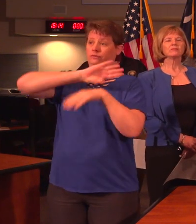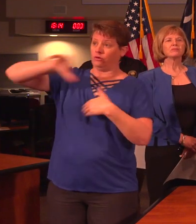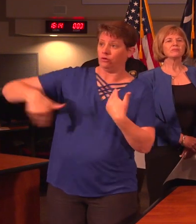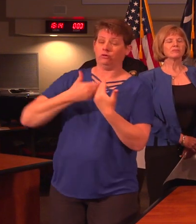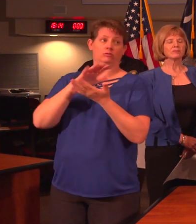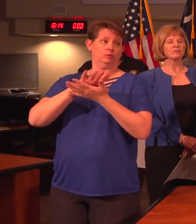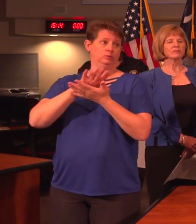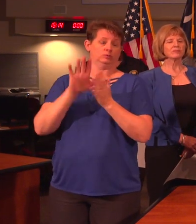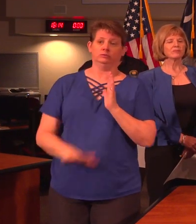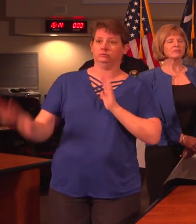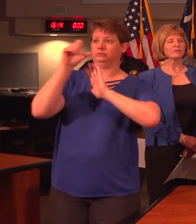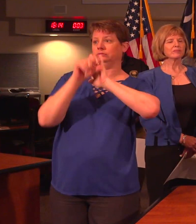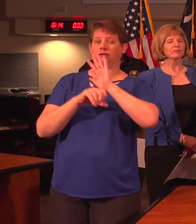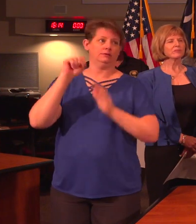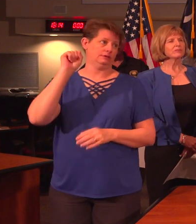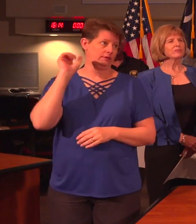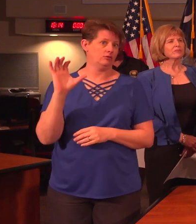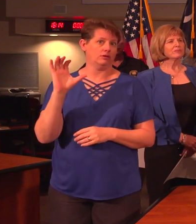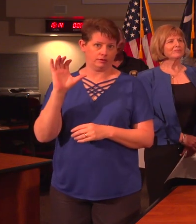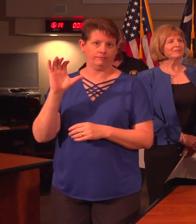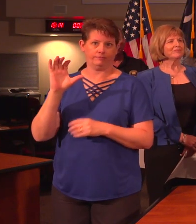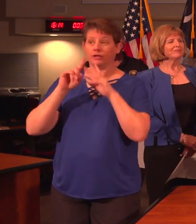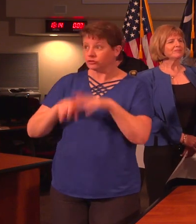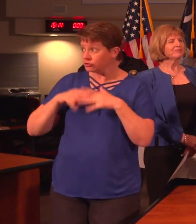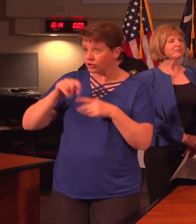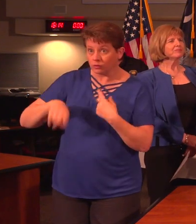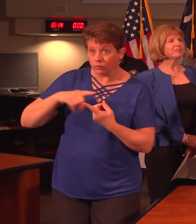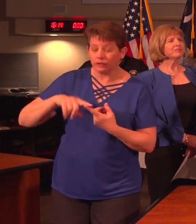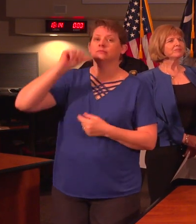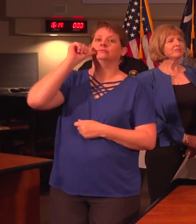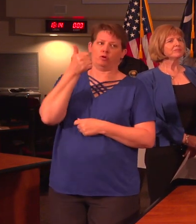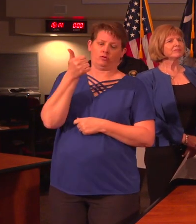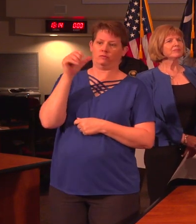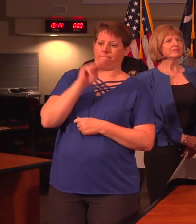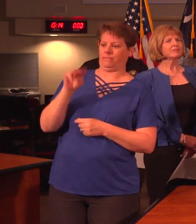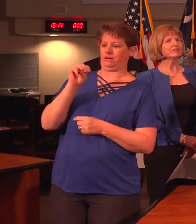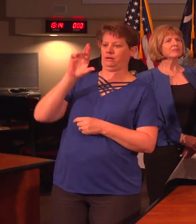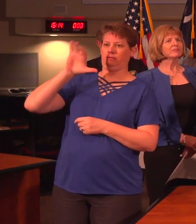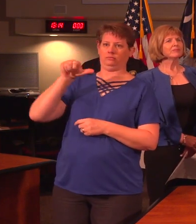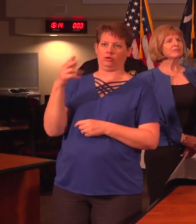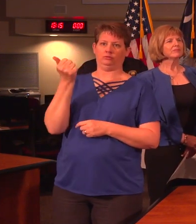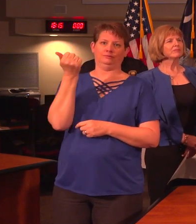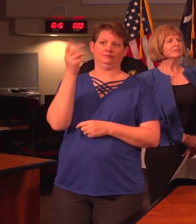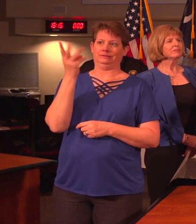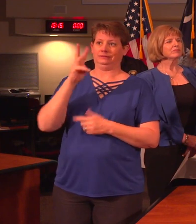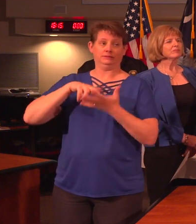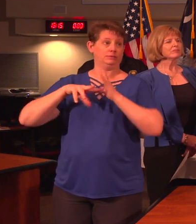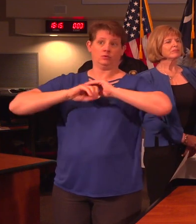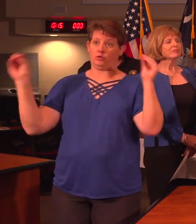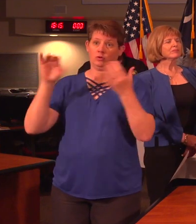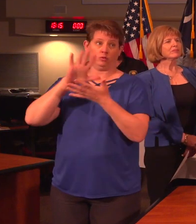schools in the state of South Carolina. Starting tomorrow, Monday, March 16th. That means no